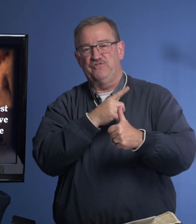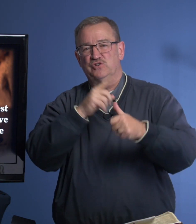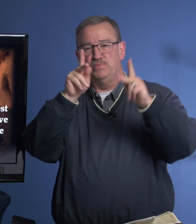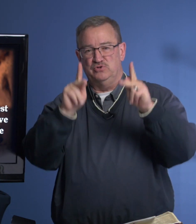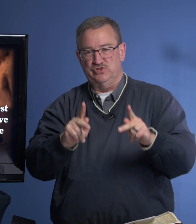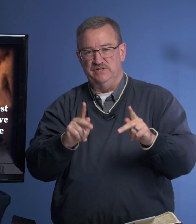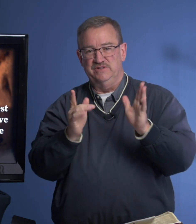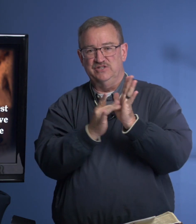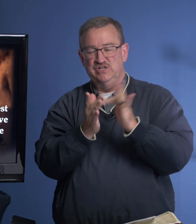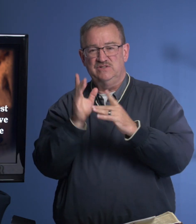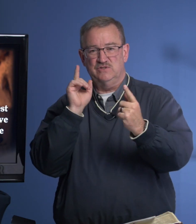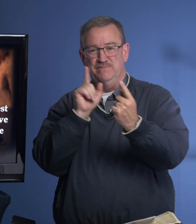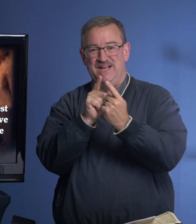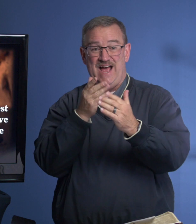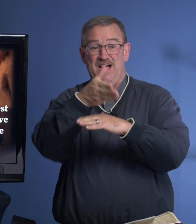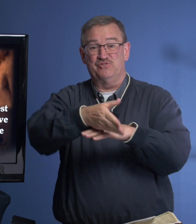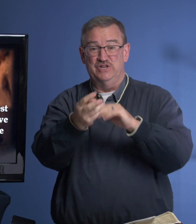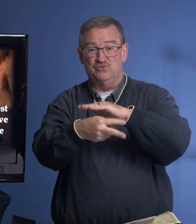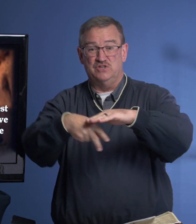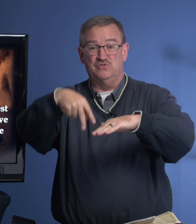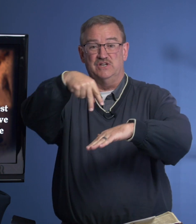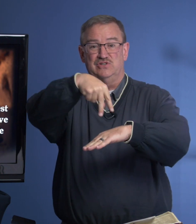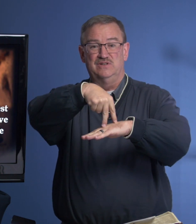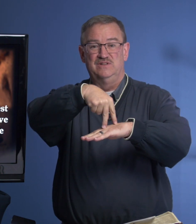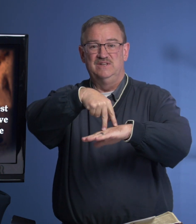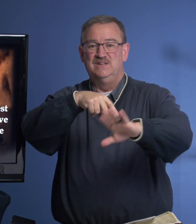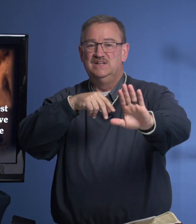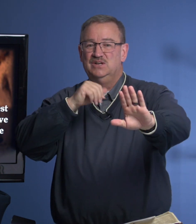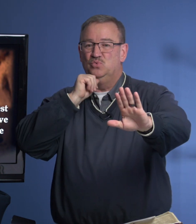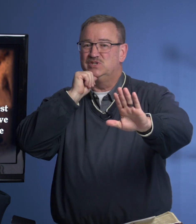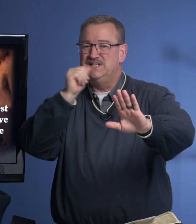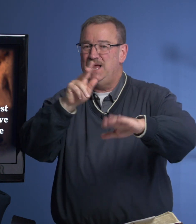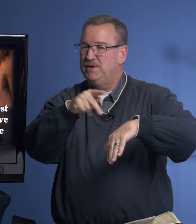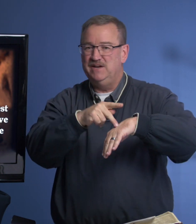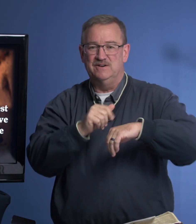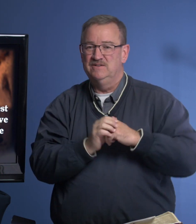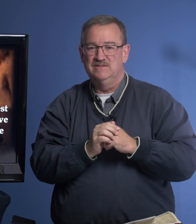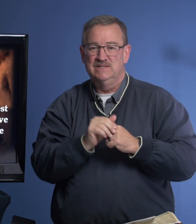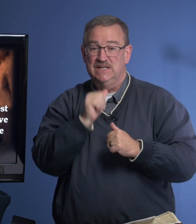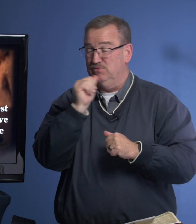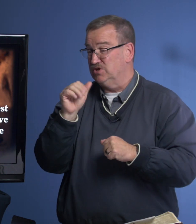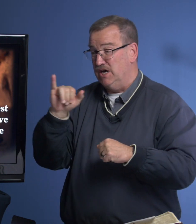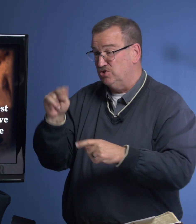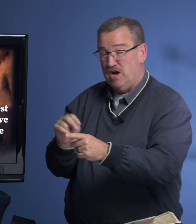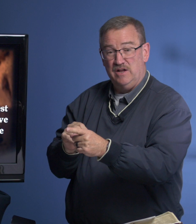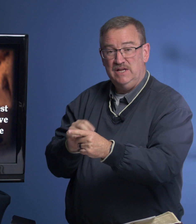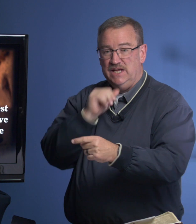first person that Jesus met after his resurrection was not Peter. It was not John. It